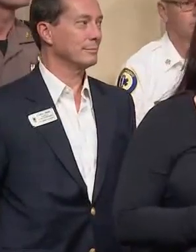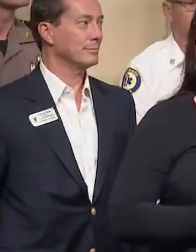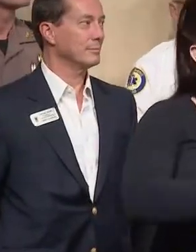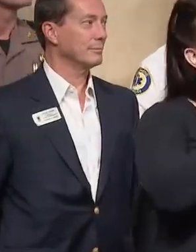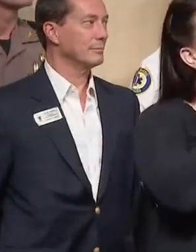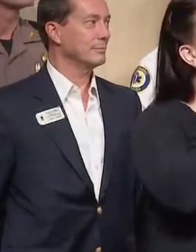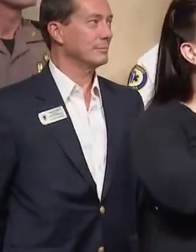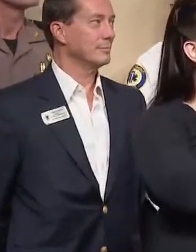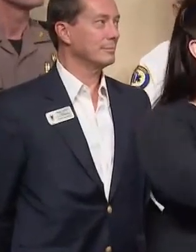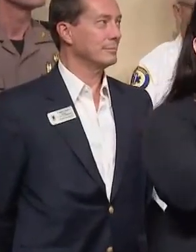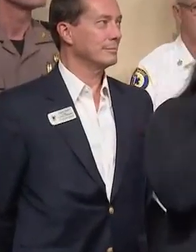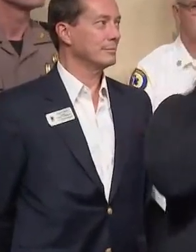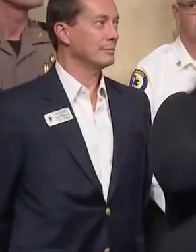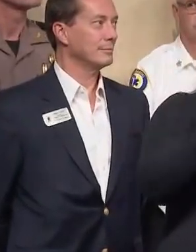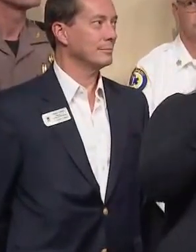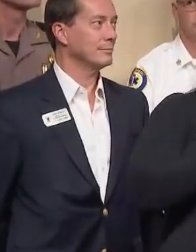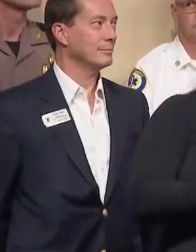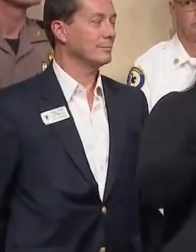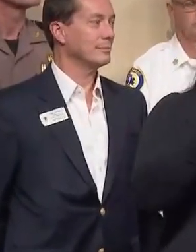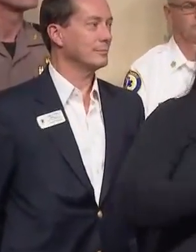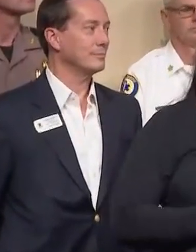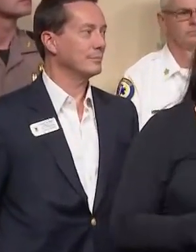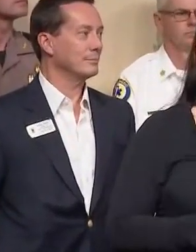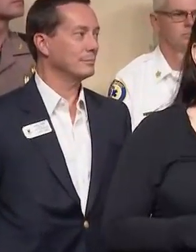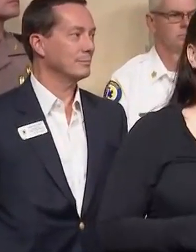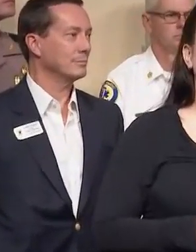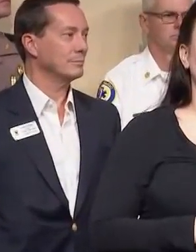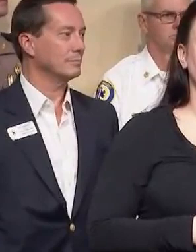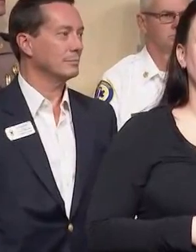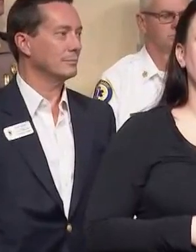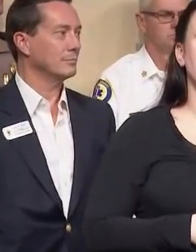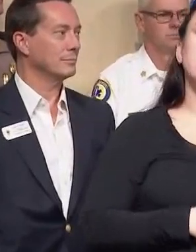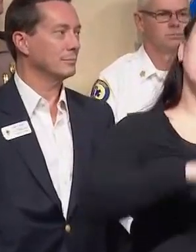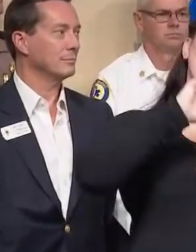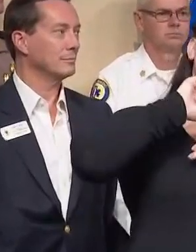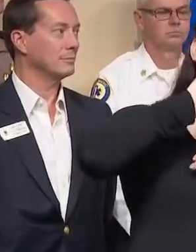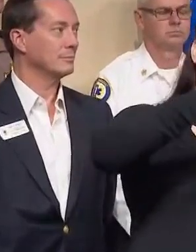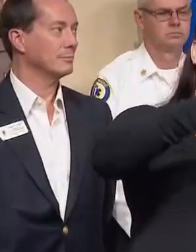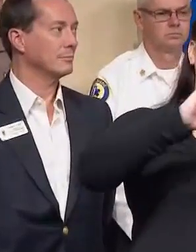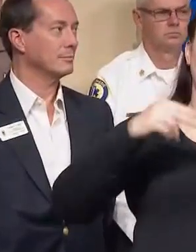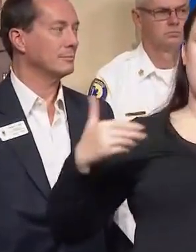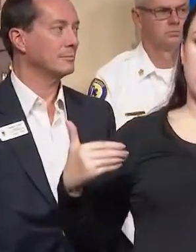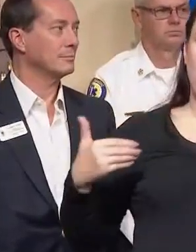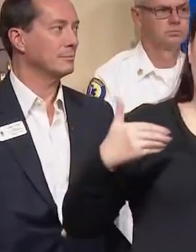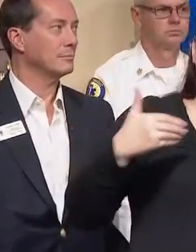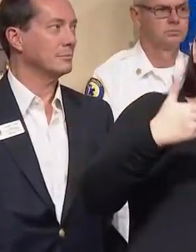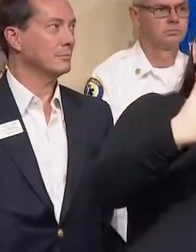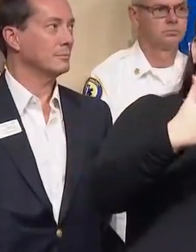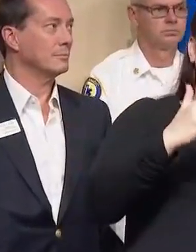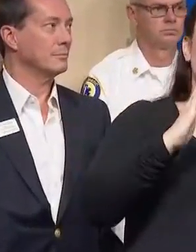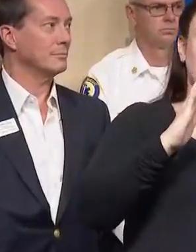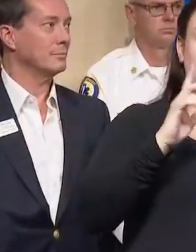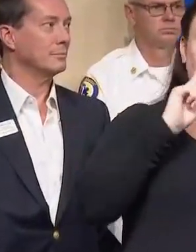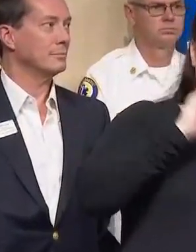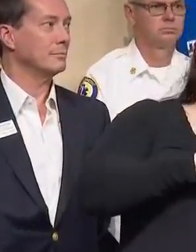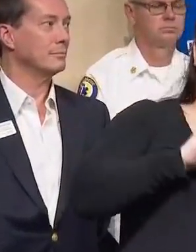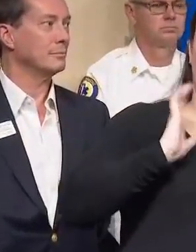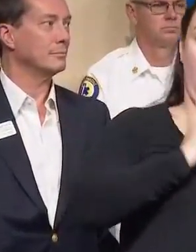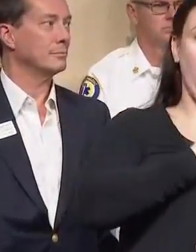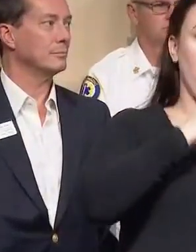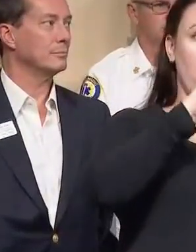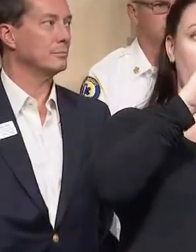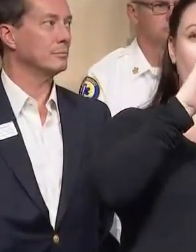Thank you Linda. Good afternoon everyone. As the hurricane approaches our weather is beginning to deteriorate.